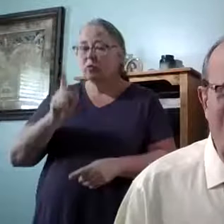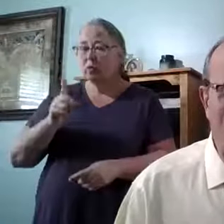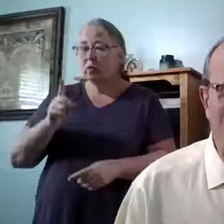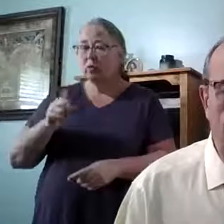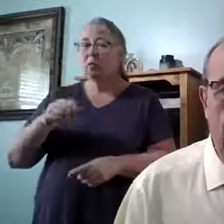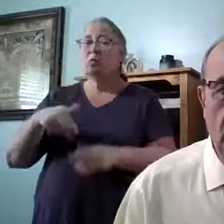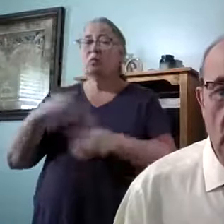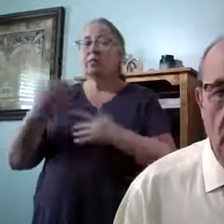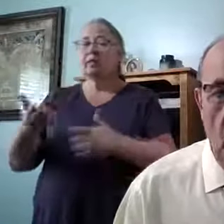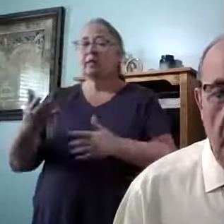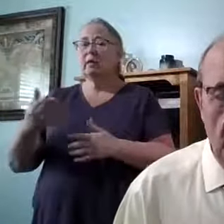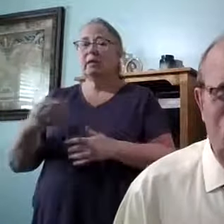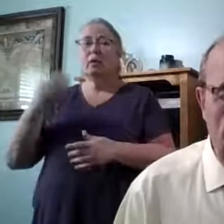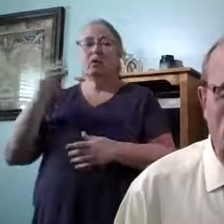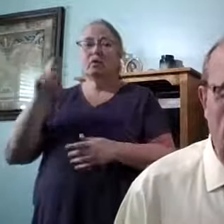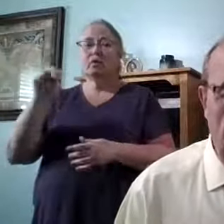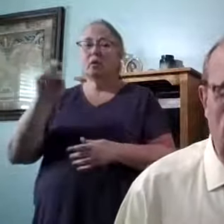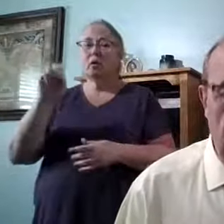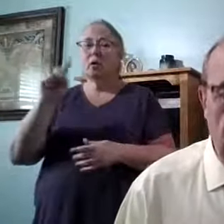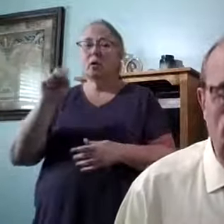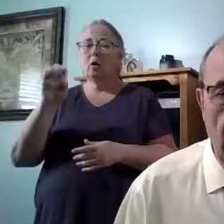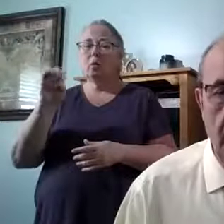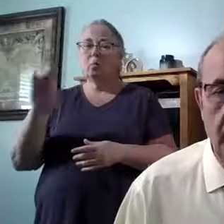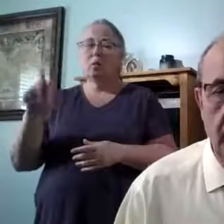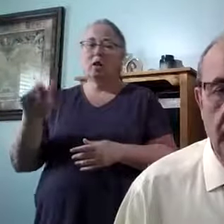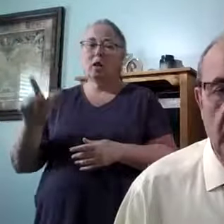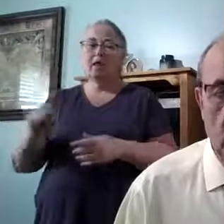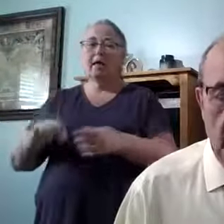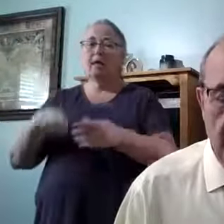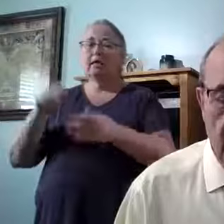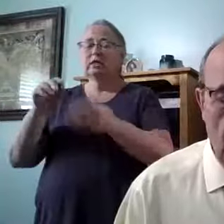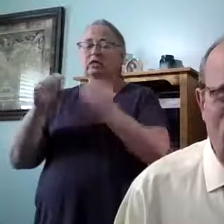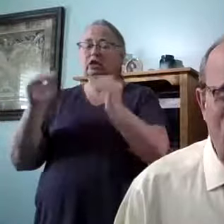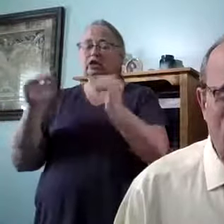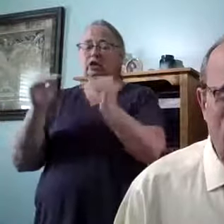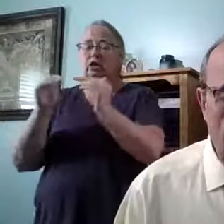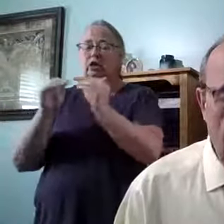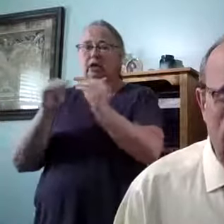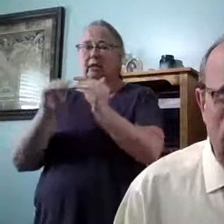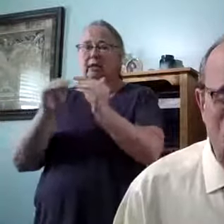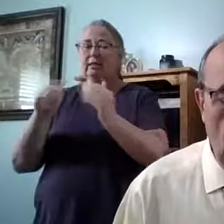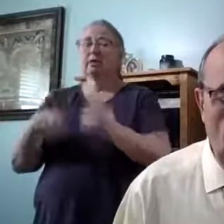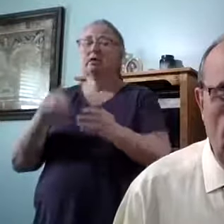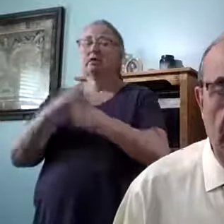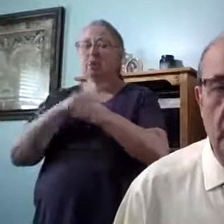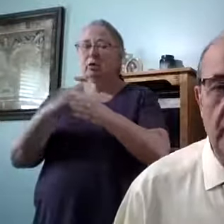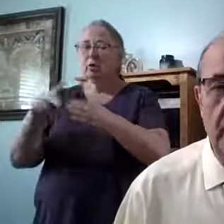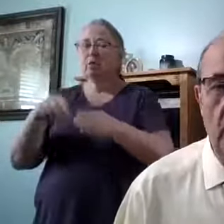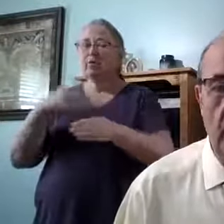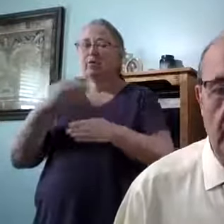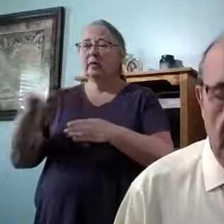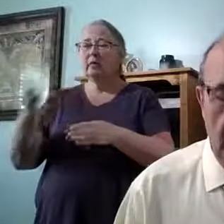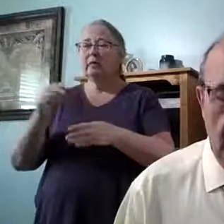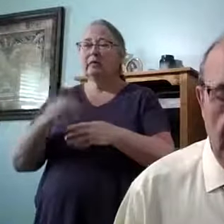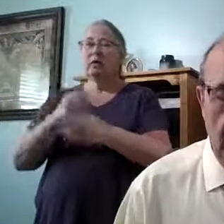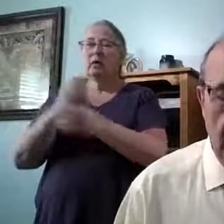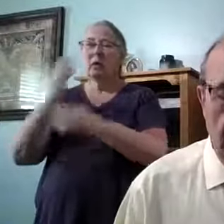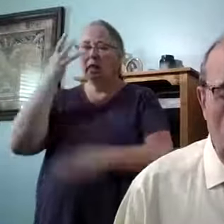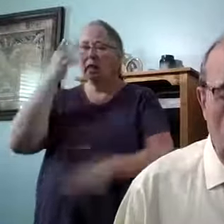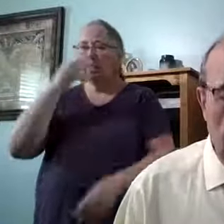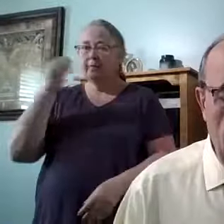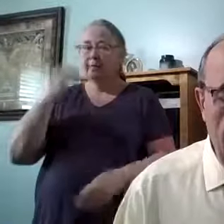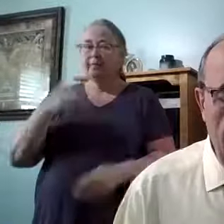whatever things are noble, whatever things are just, whatever things are pure, whatever things are lovely,